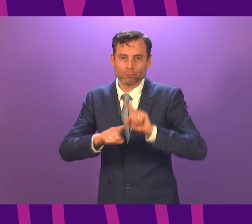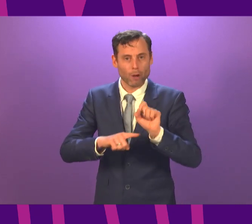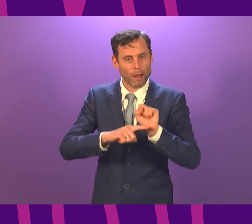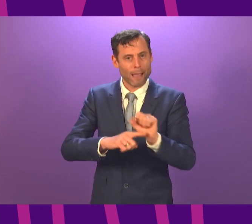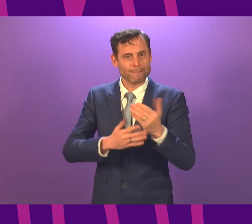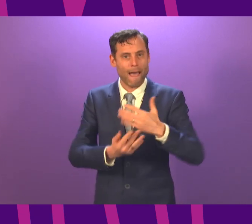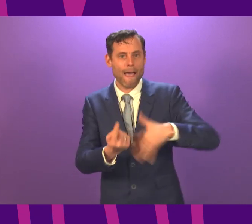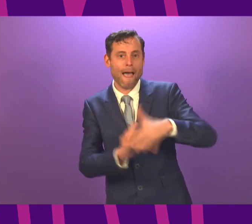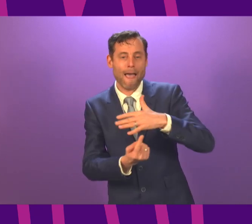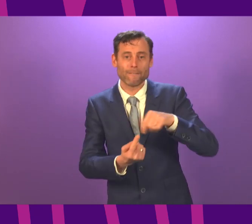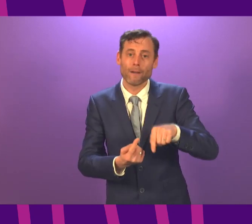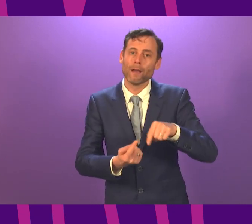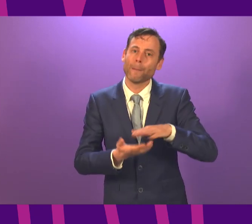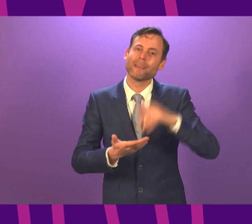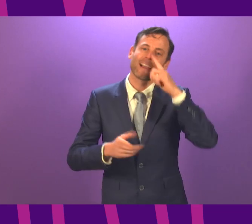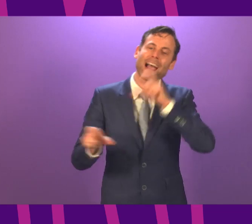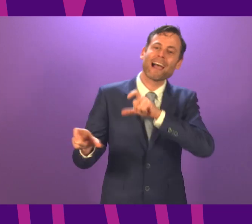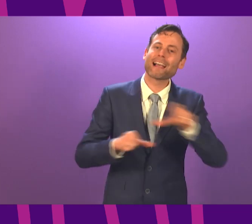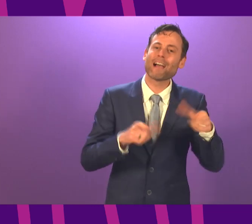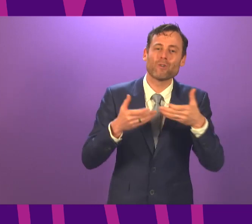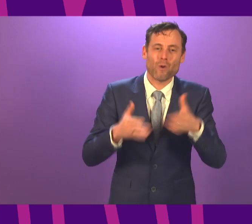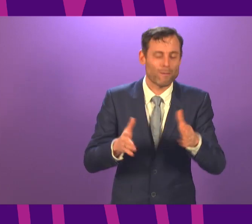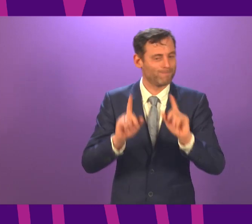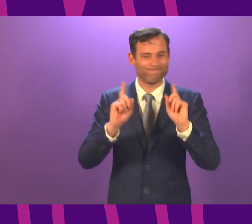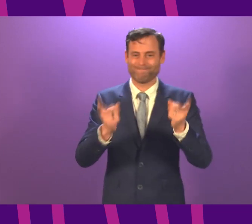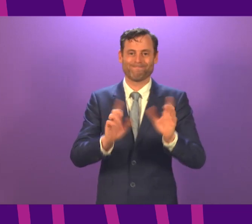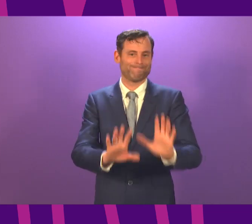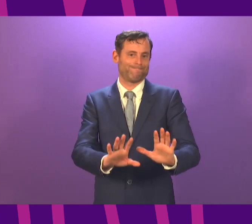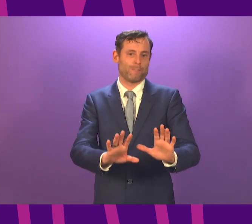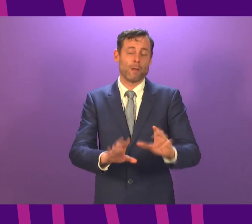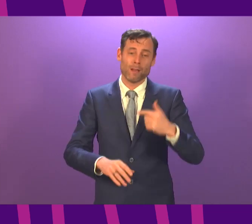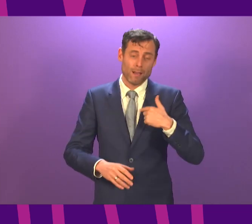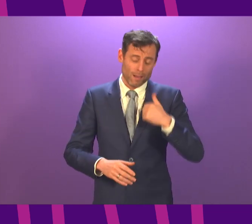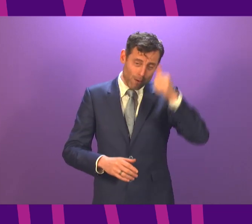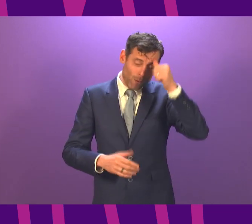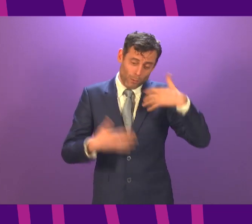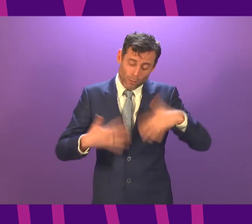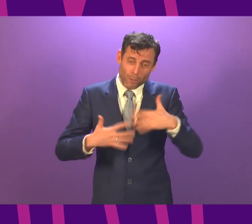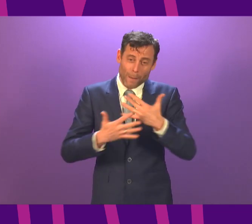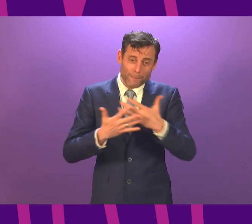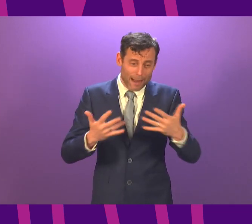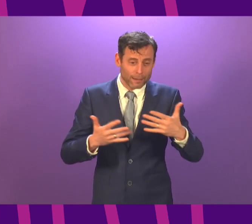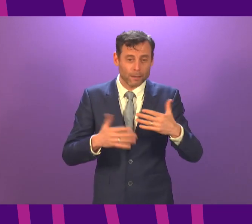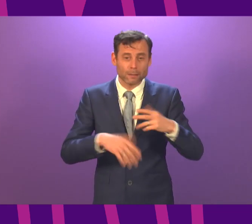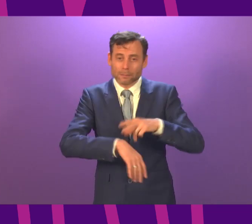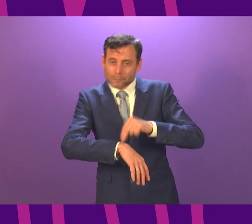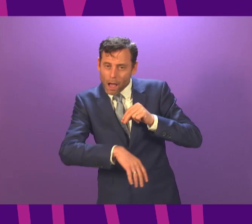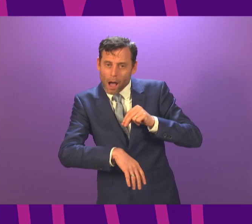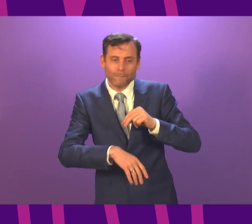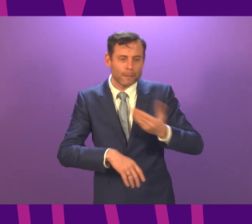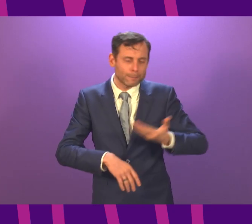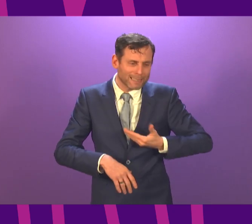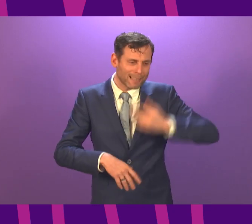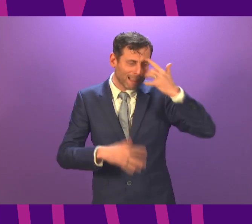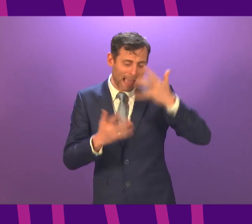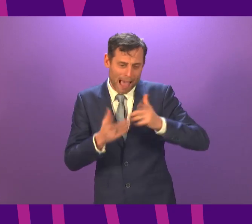employers. I am hugely grateful for the way in which businesses and their staff have responded to those challenges. Grants are of course available for